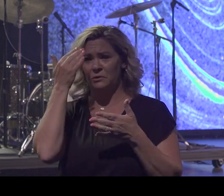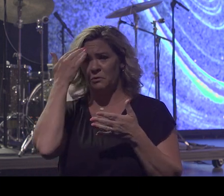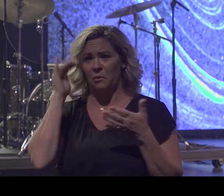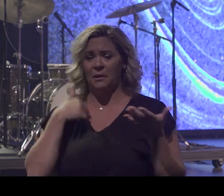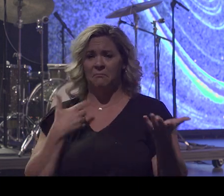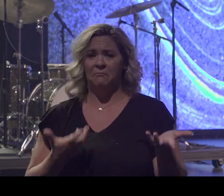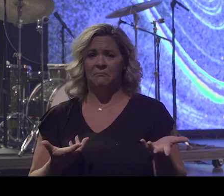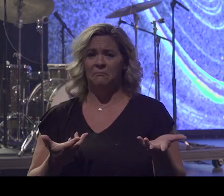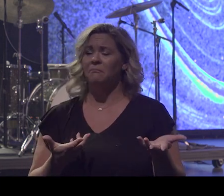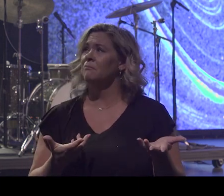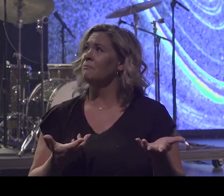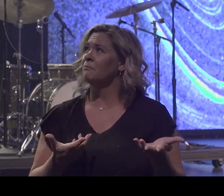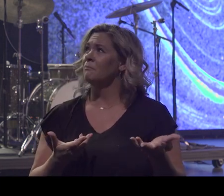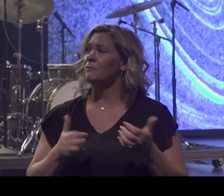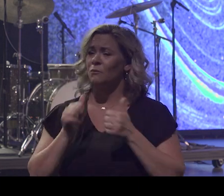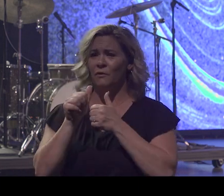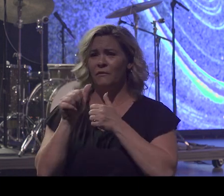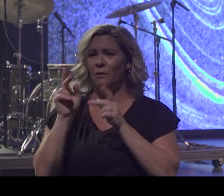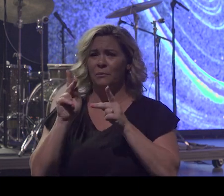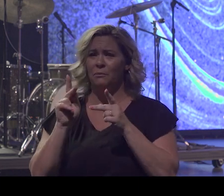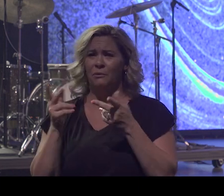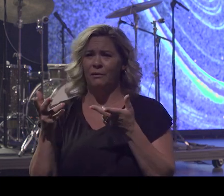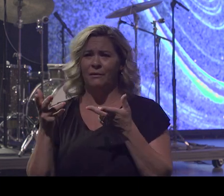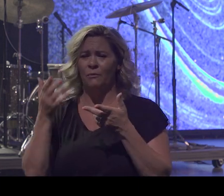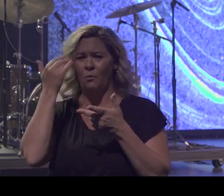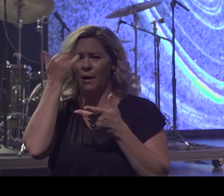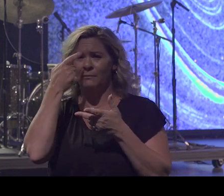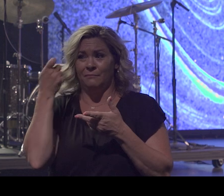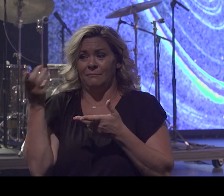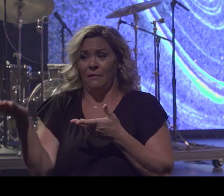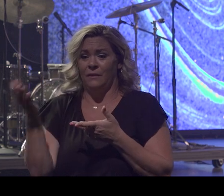We just follow people just to follow. But I don't know people. And you know, you don't know.